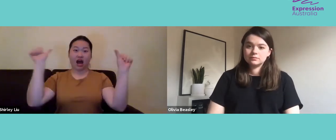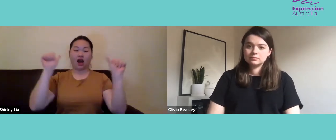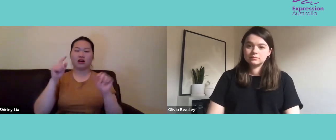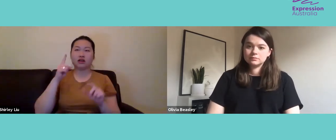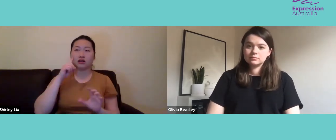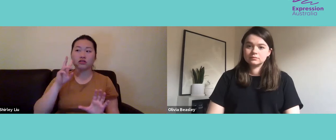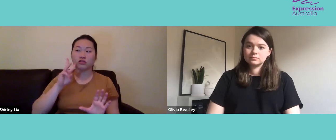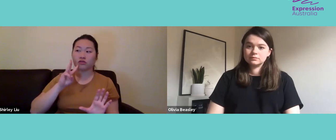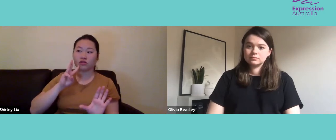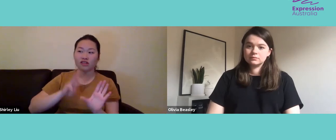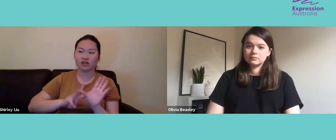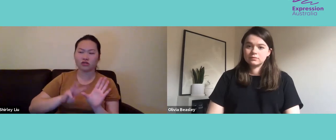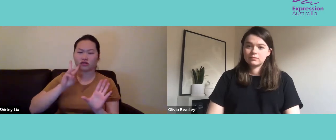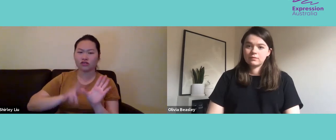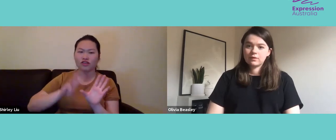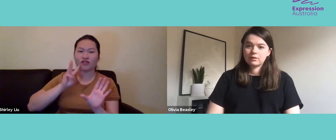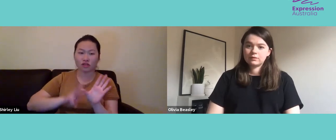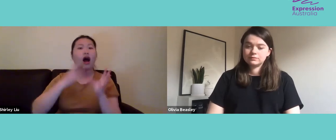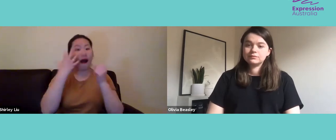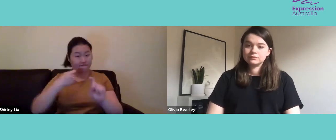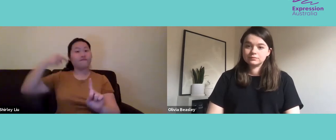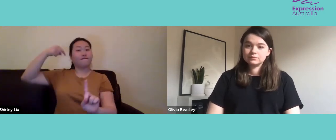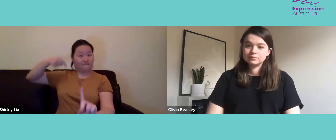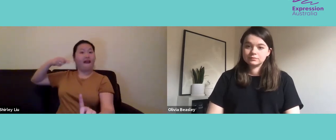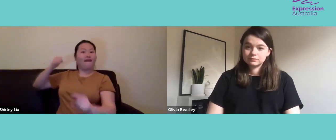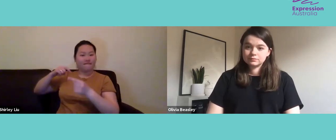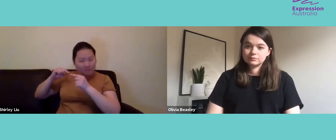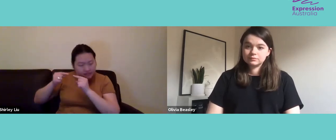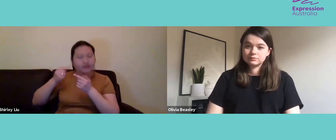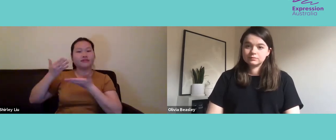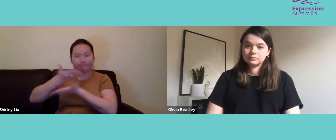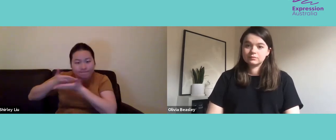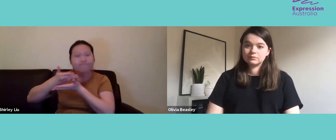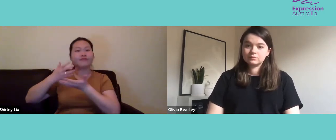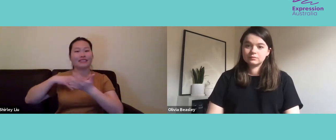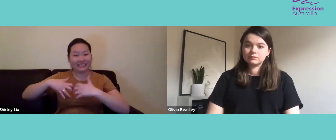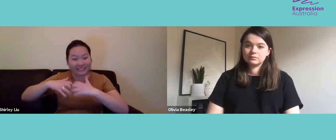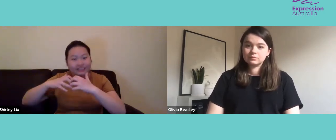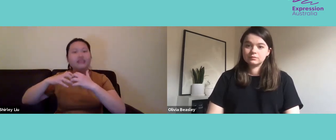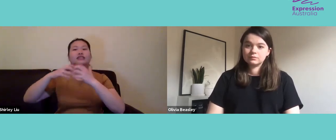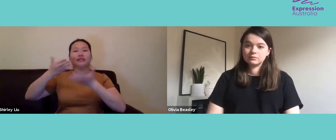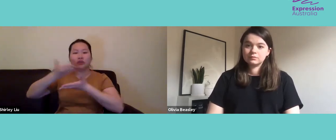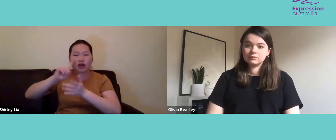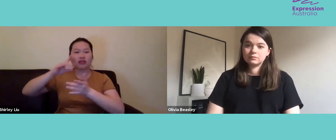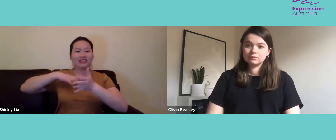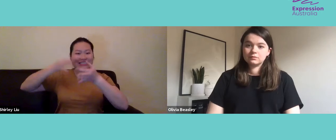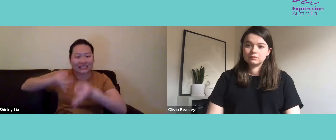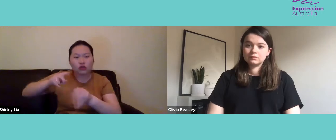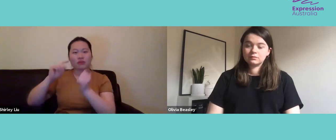And two or three years ago, we had discussions about setting up this youth regional office.